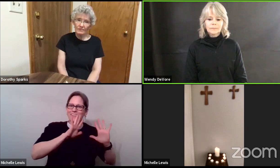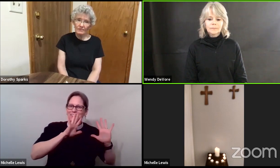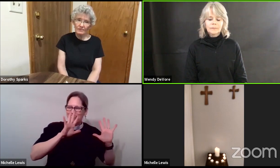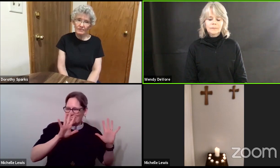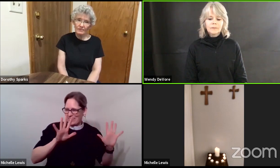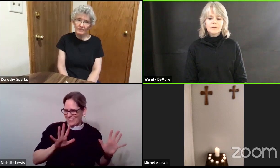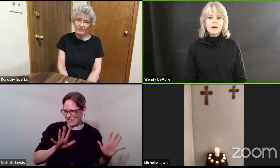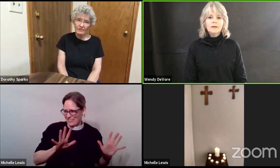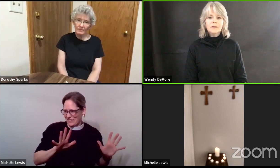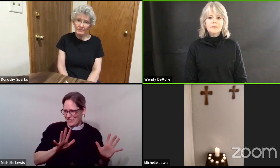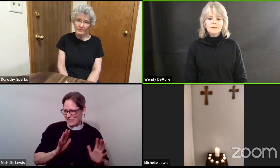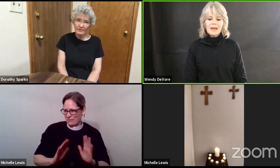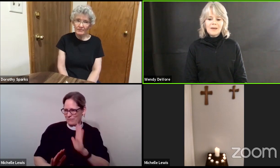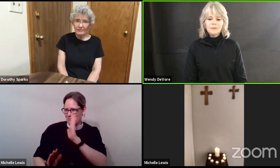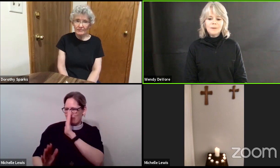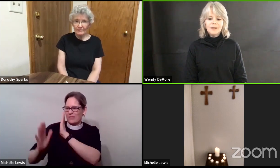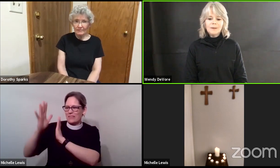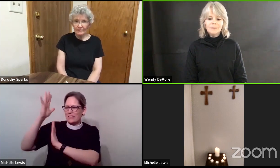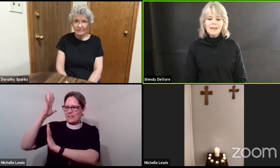Darkness has become light.